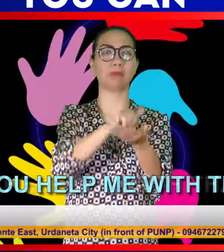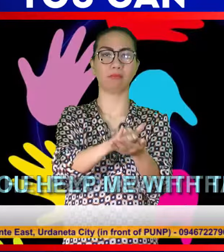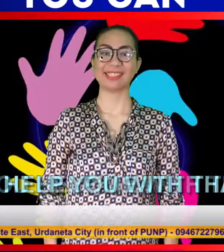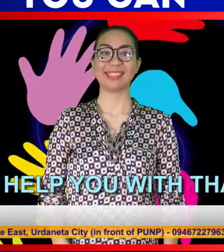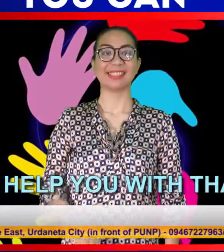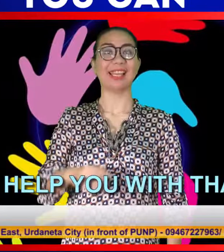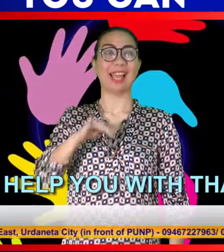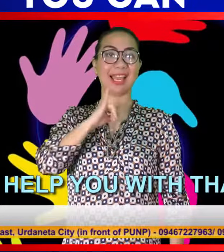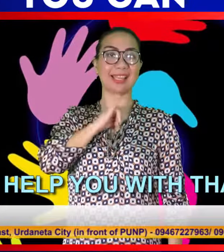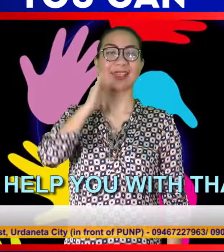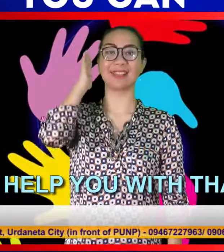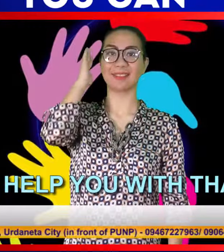I'll help you with that.